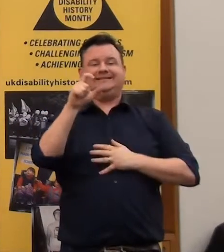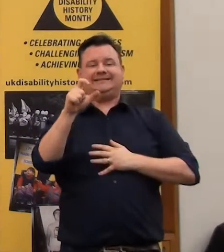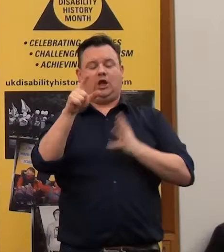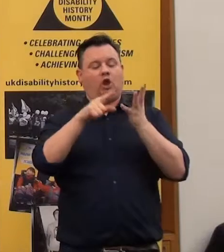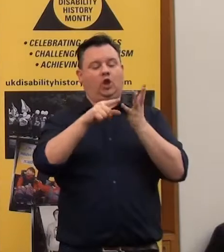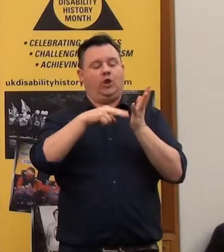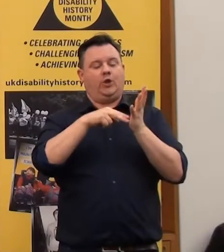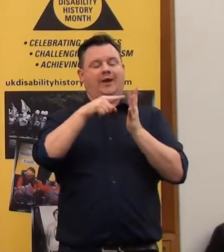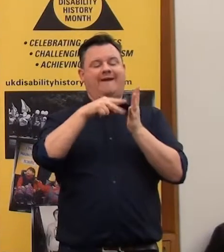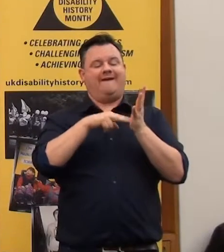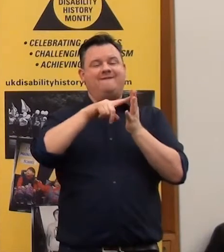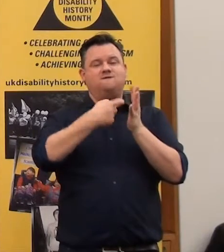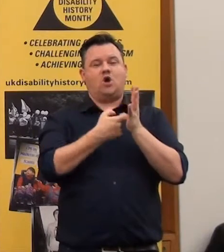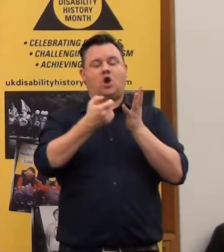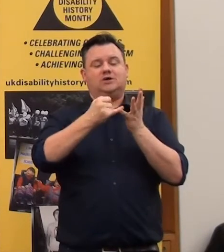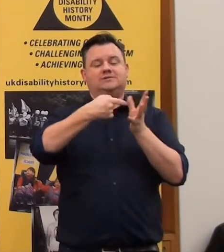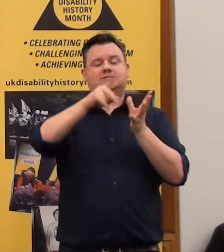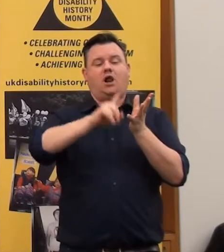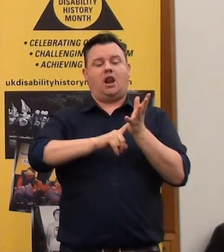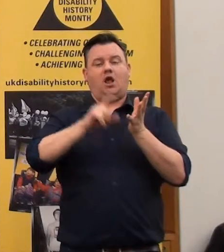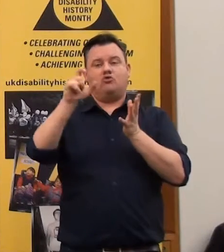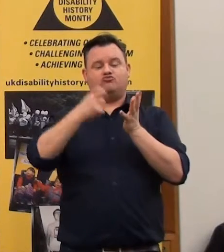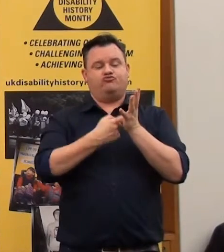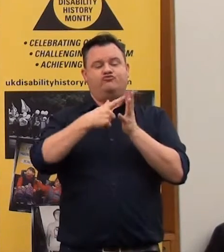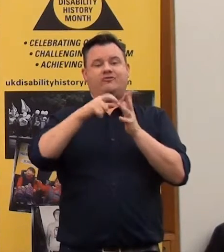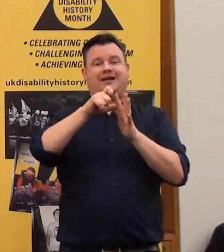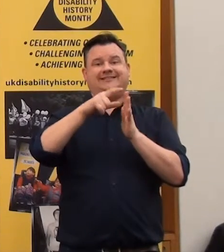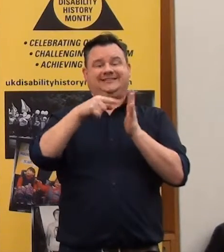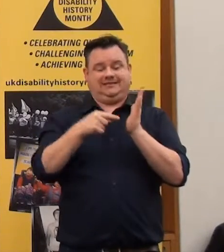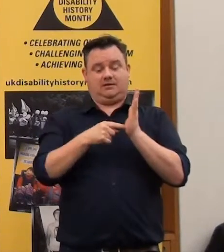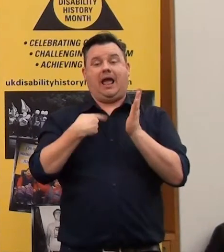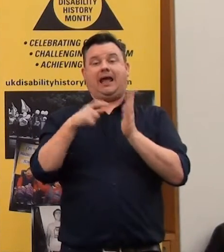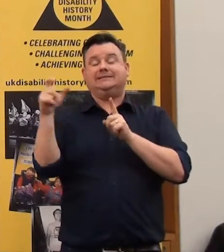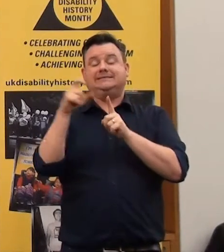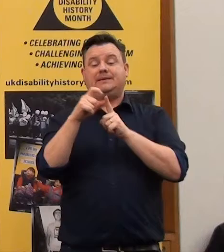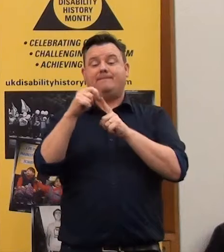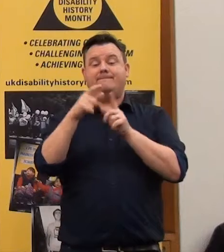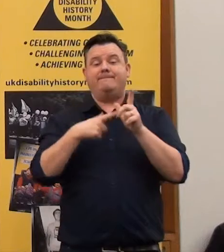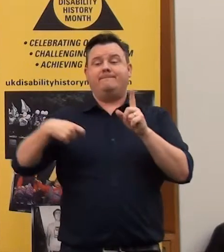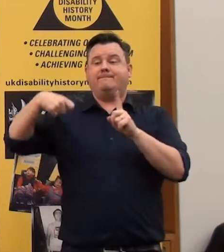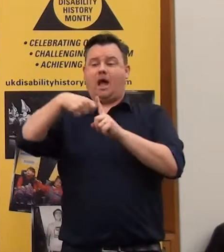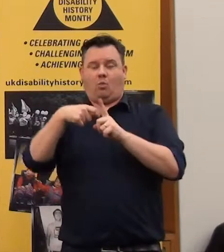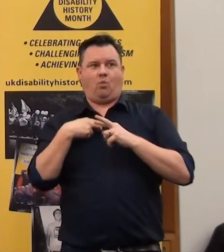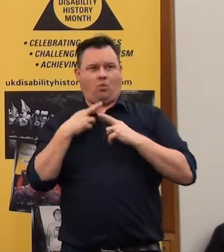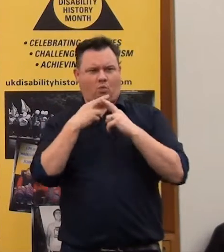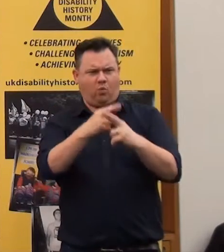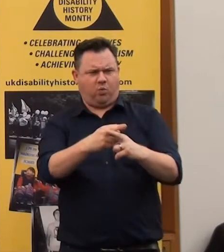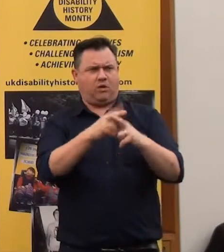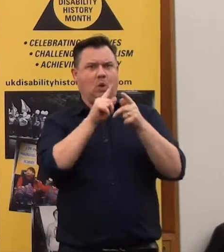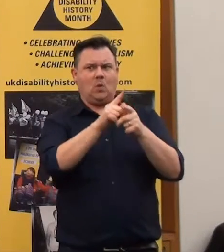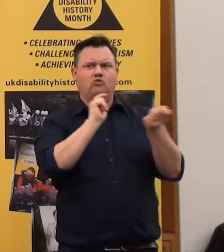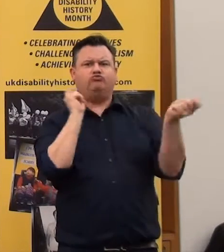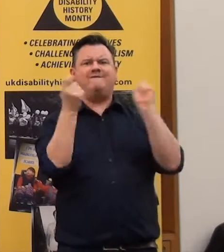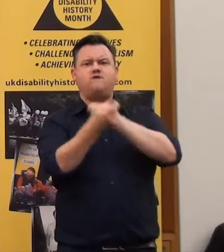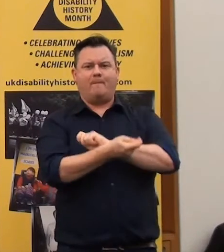Right away across the piece, DPAC, a whole range of groups as well. And we were hoping that maybe we would get some significant reform on